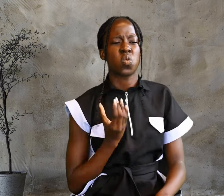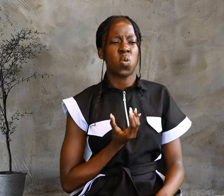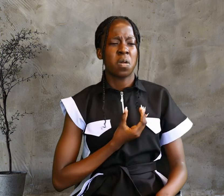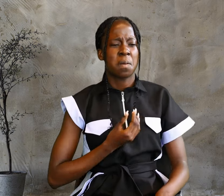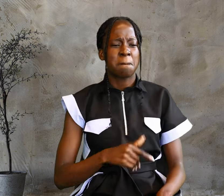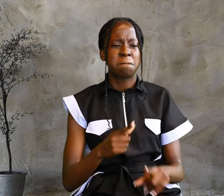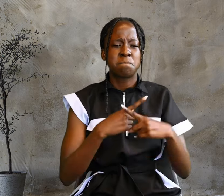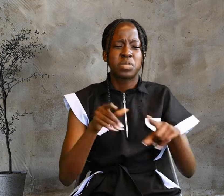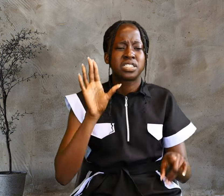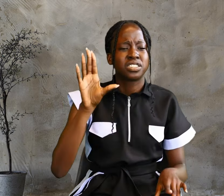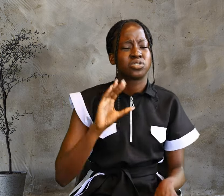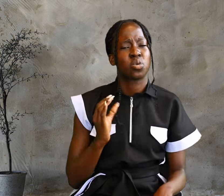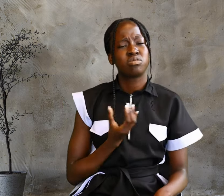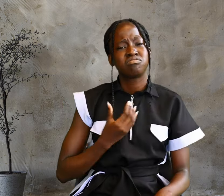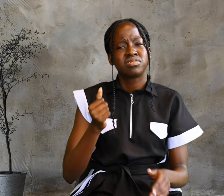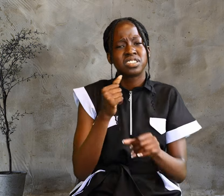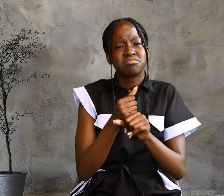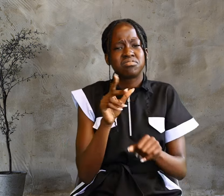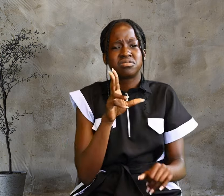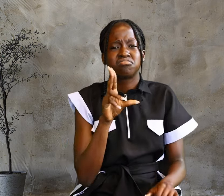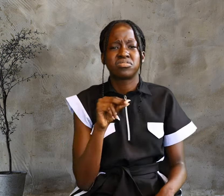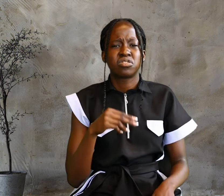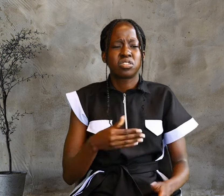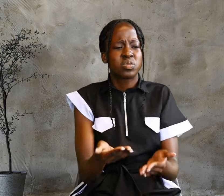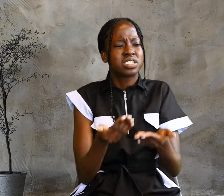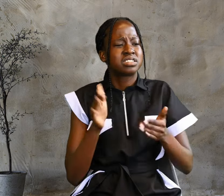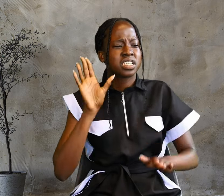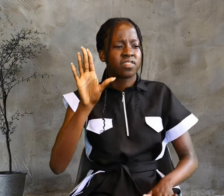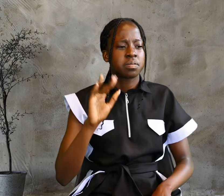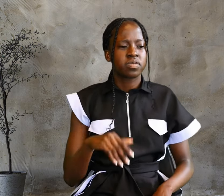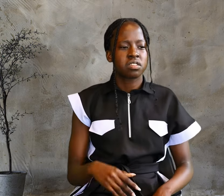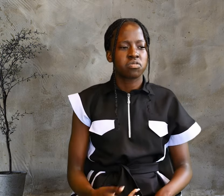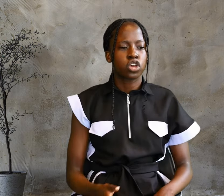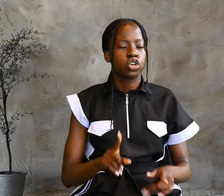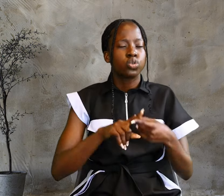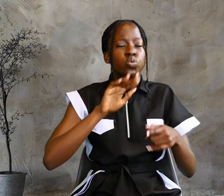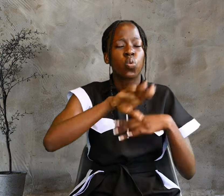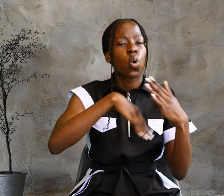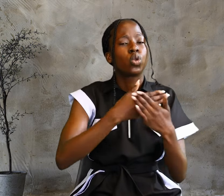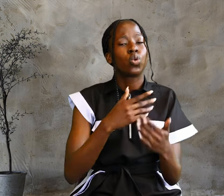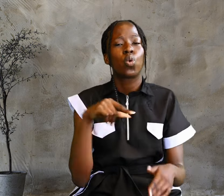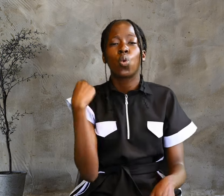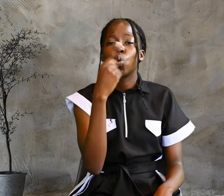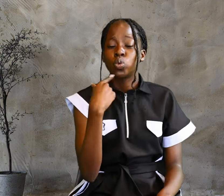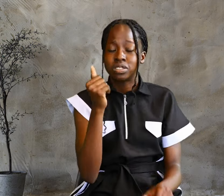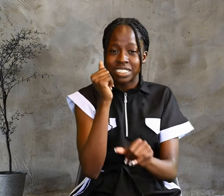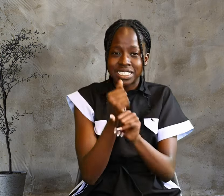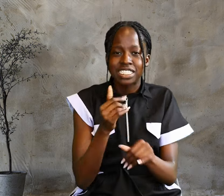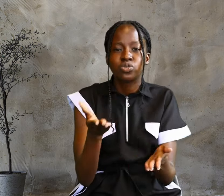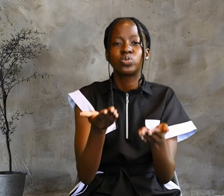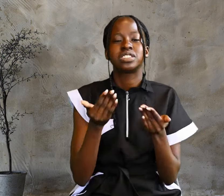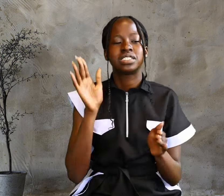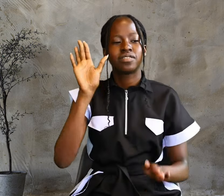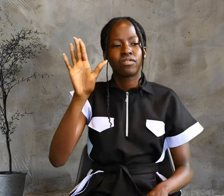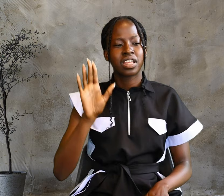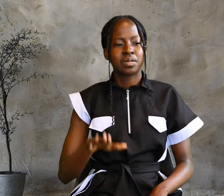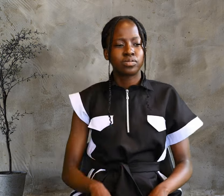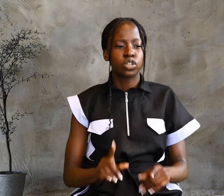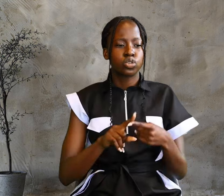own did not receive Him. Yet to all who did receive Him, to those who